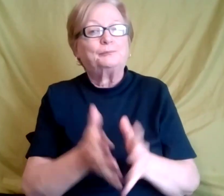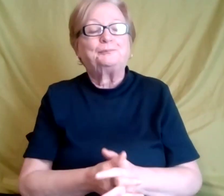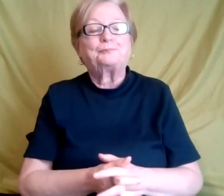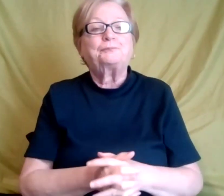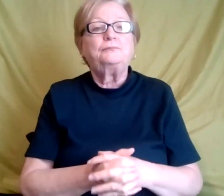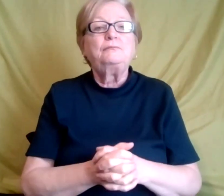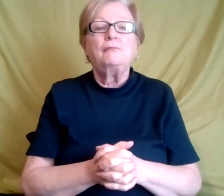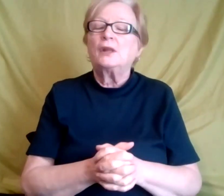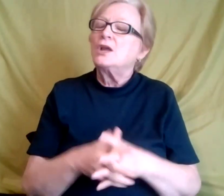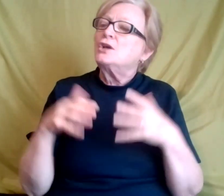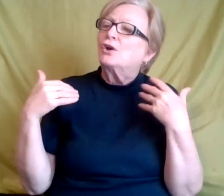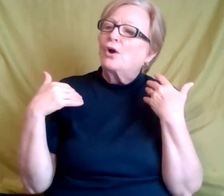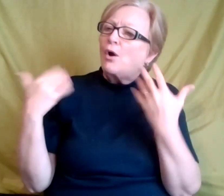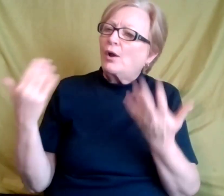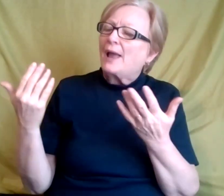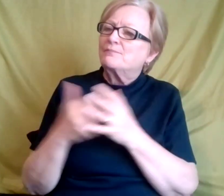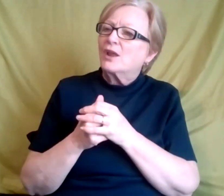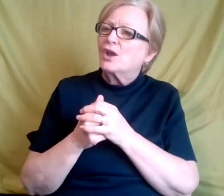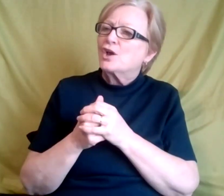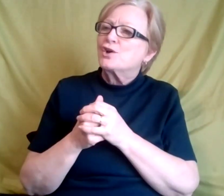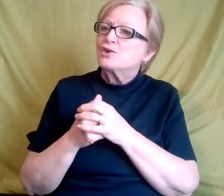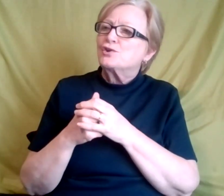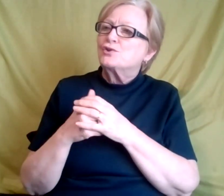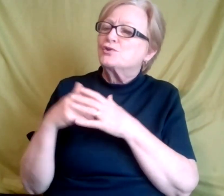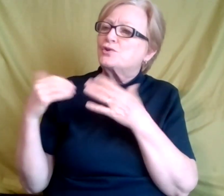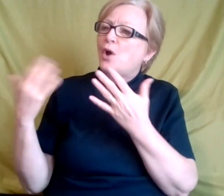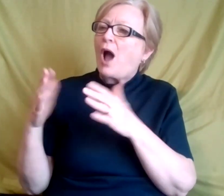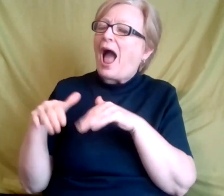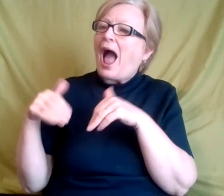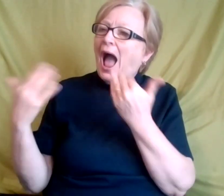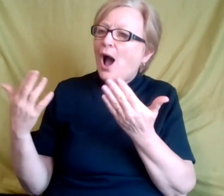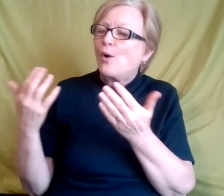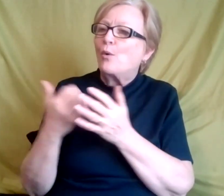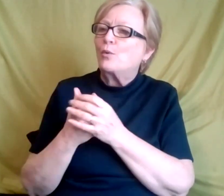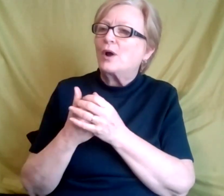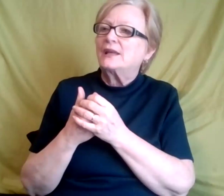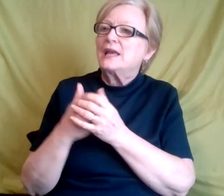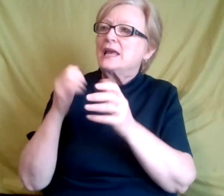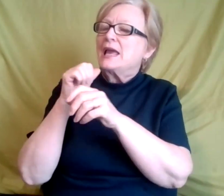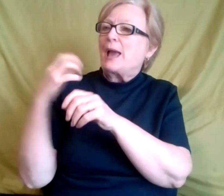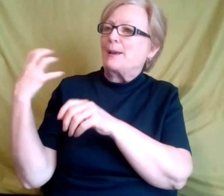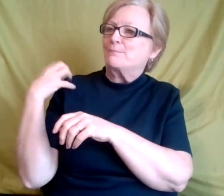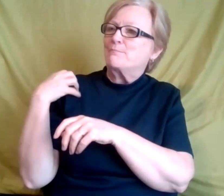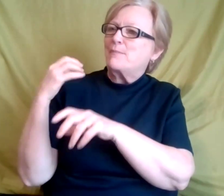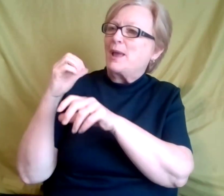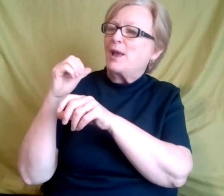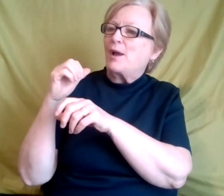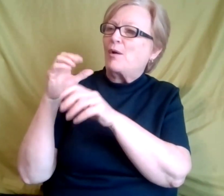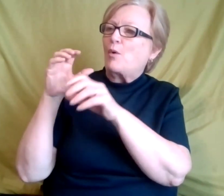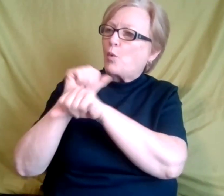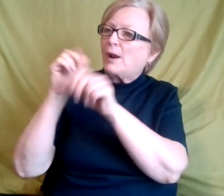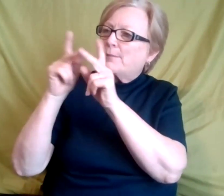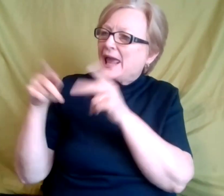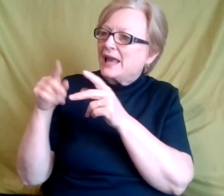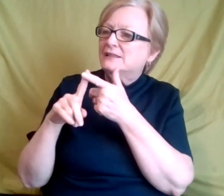so how does, how would a, uh, employer create, um, a more welcoming and